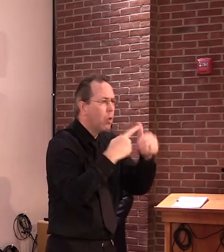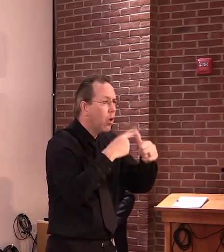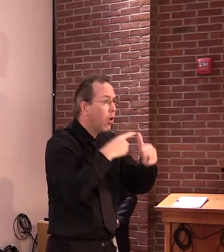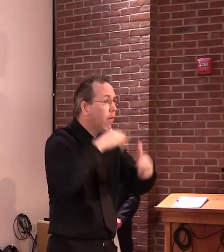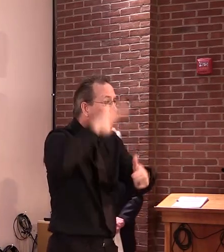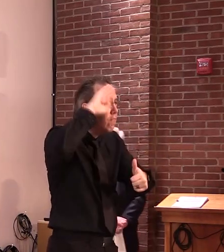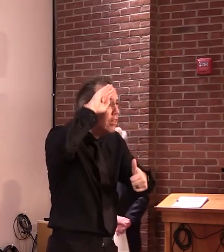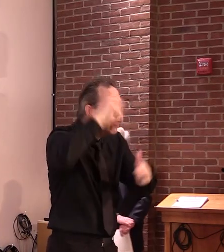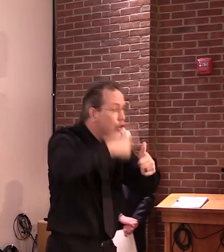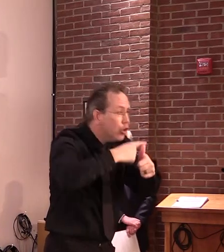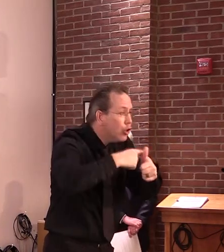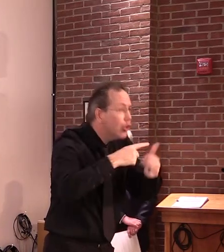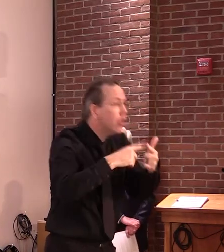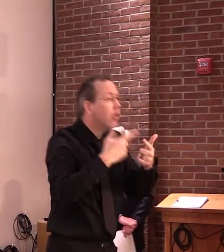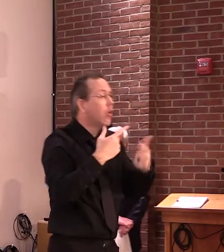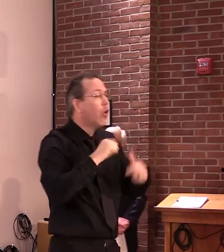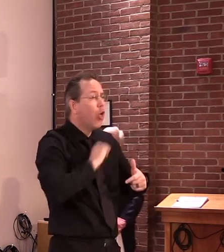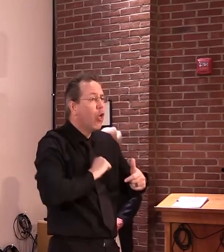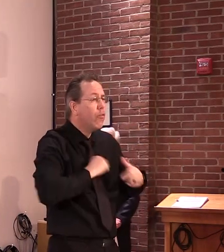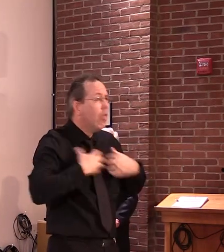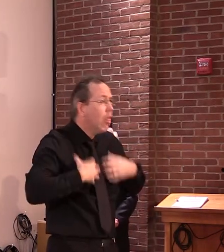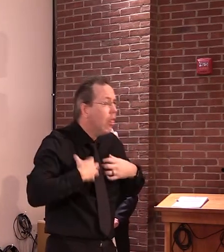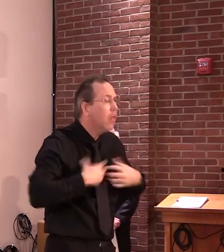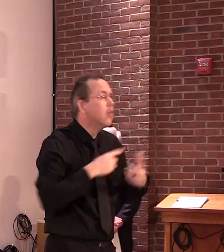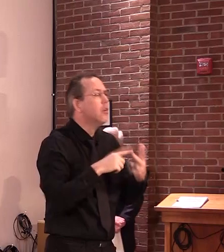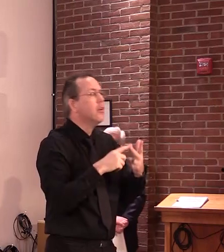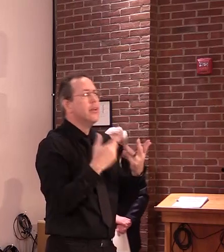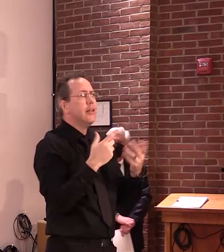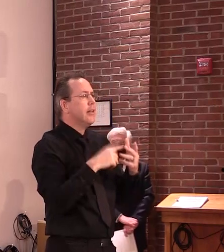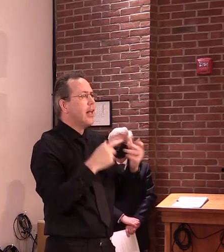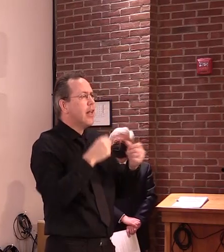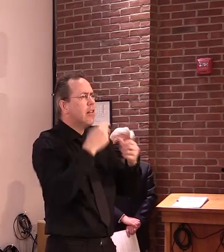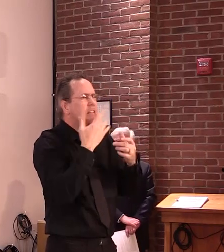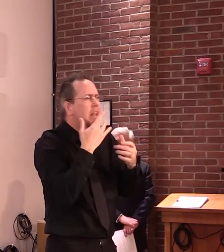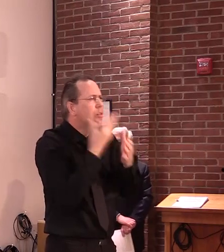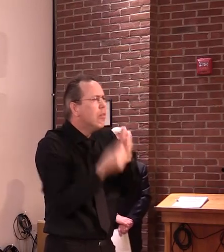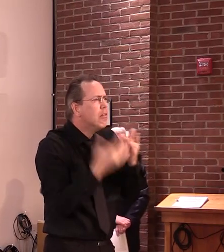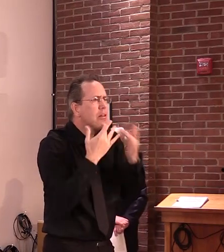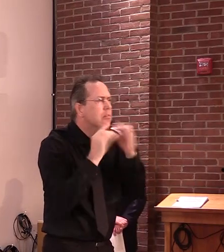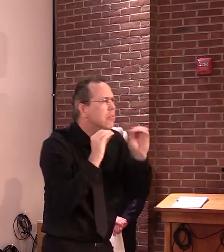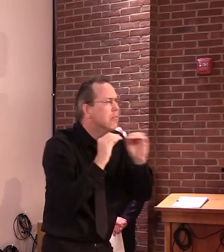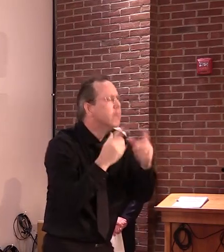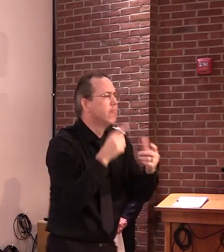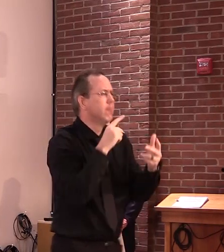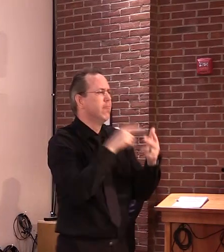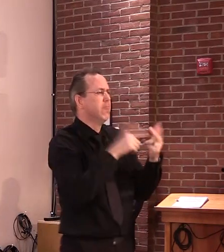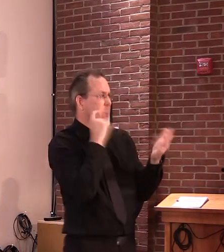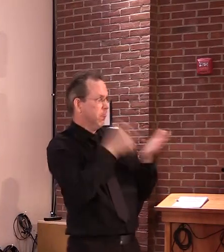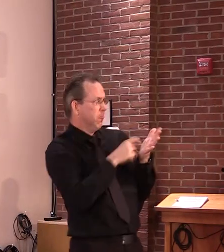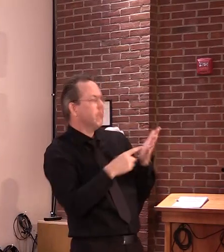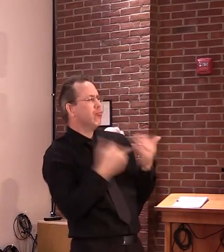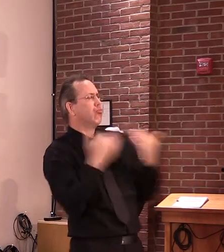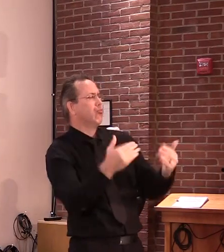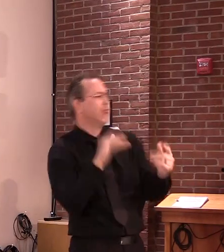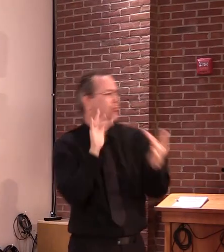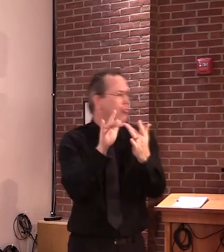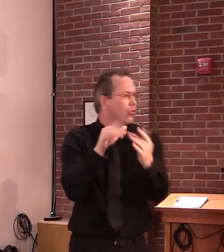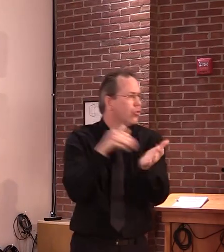In addition to the triad of fever, cough, and shortness of breath, other symptoms can include chills,